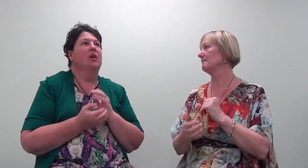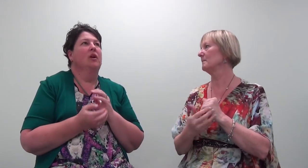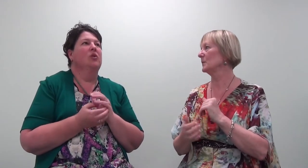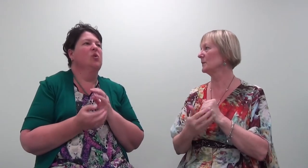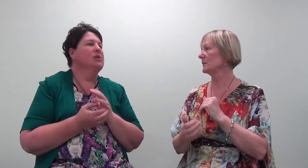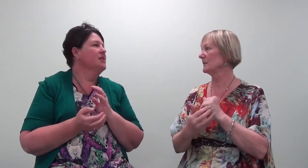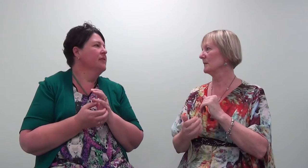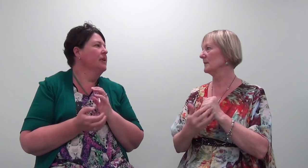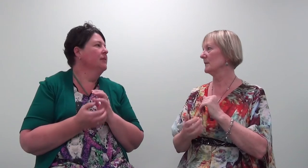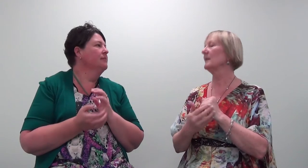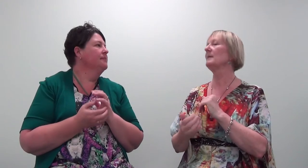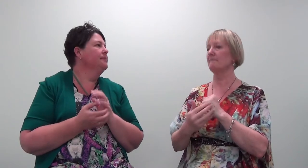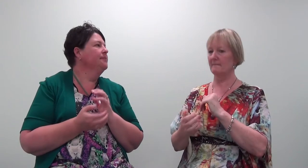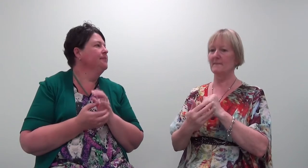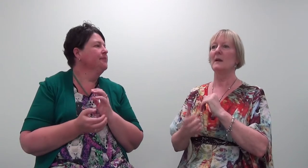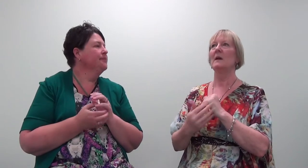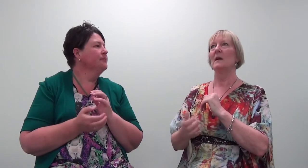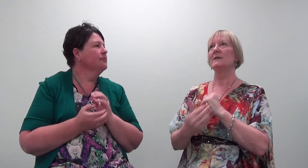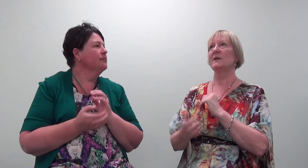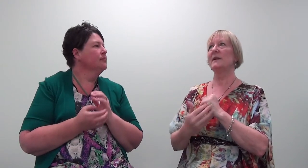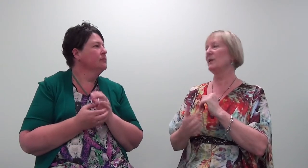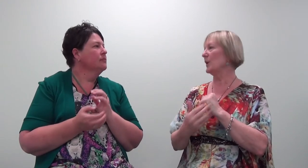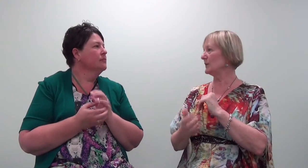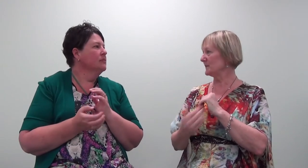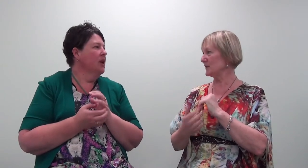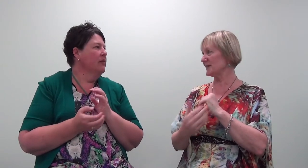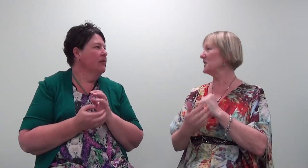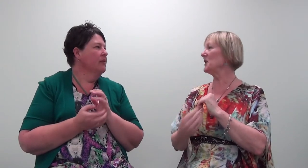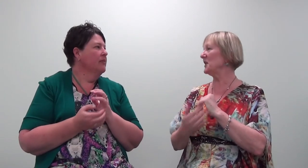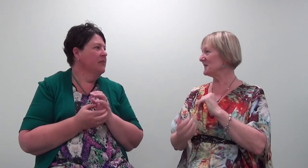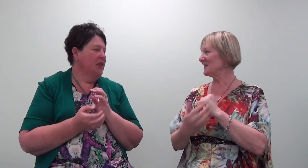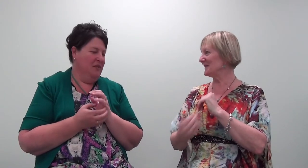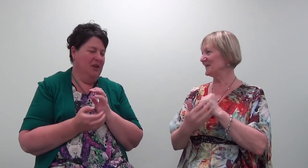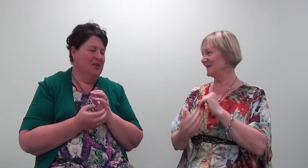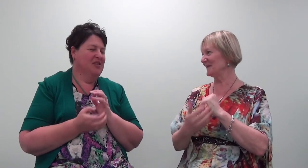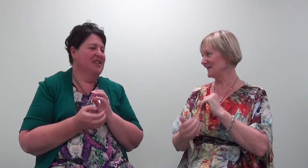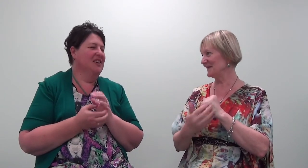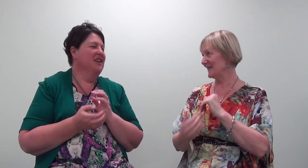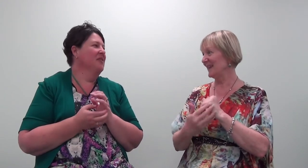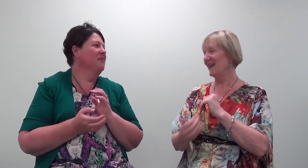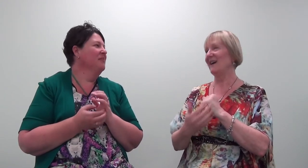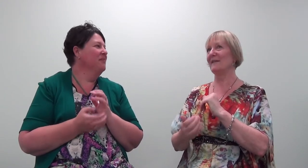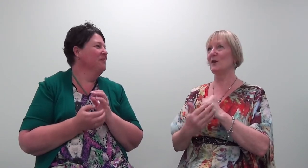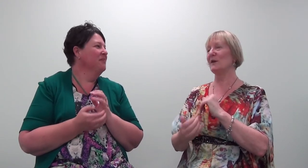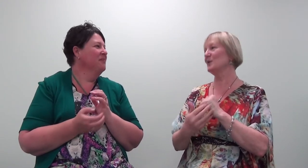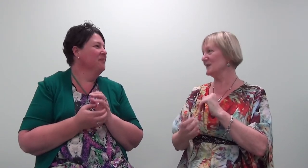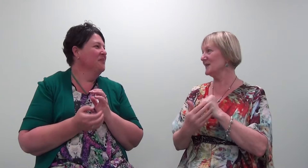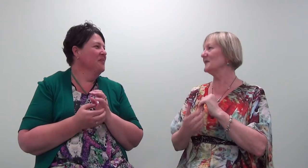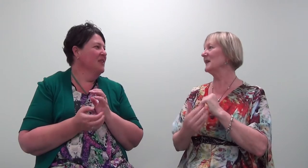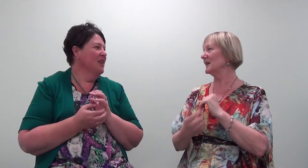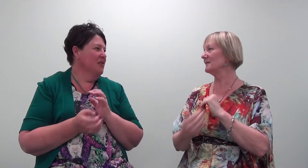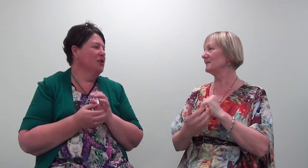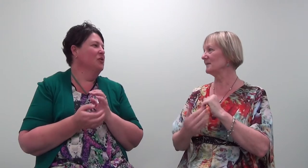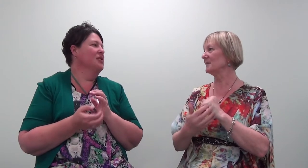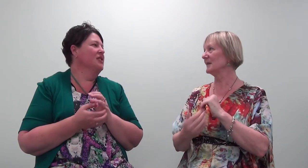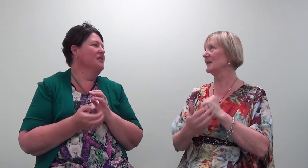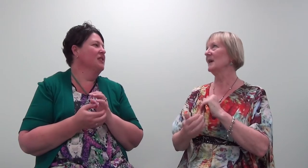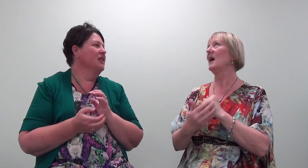Um, nauseous feeling? So even though, just sitting here, even though just sitting here, I've got a nauseous feeling, I've got a nauseous feeling,